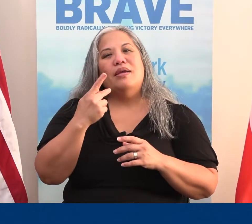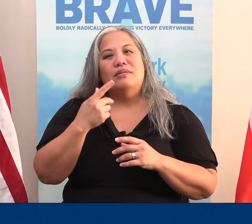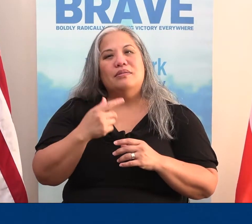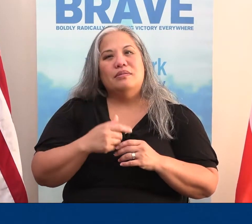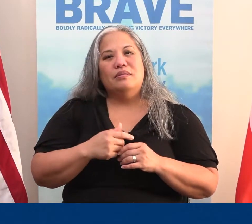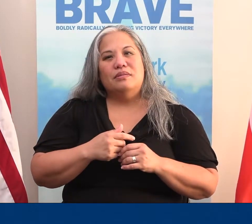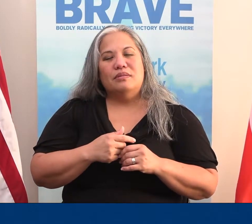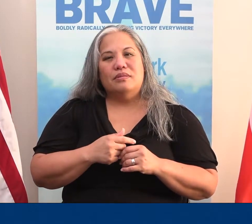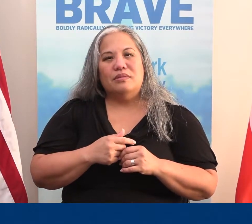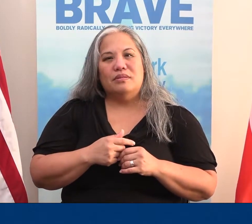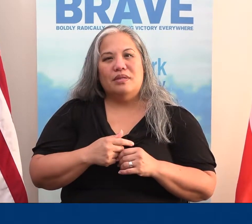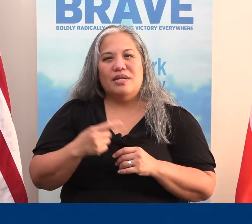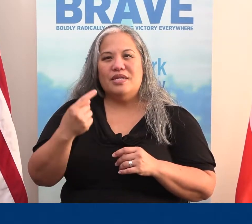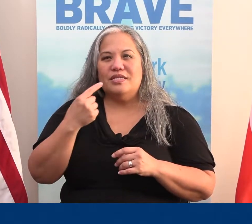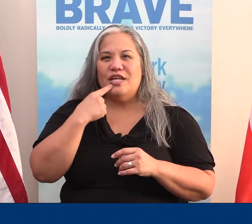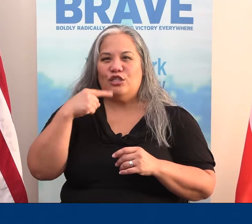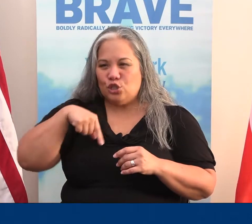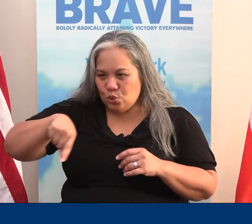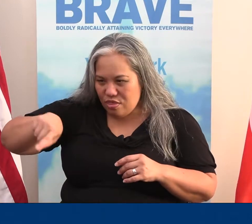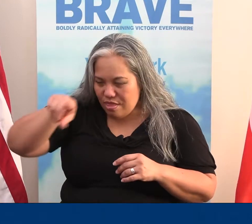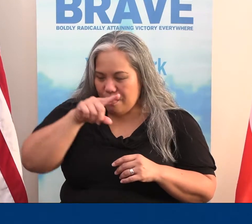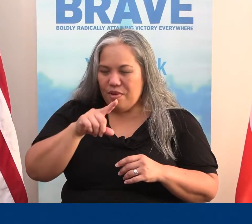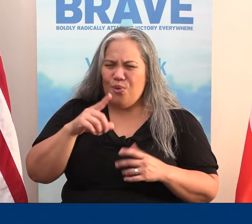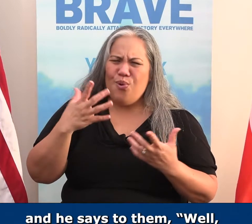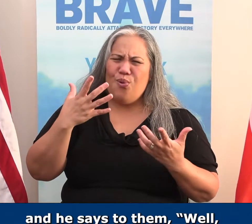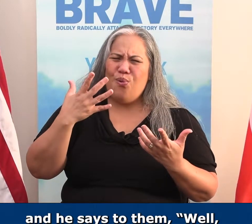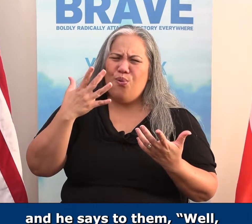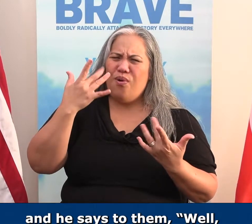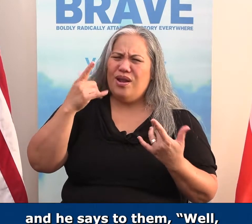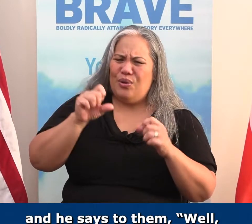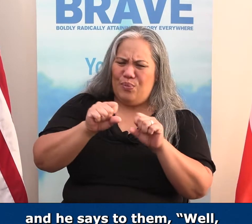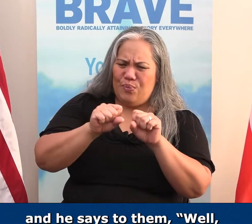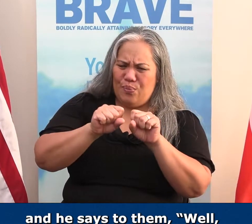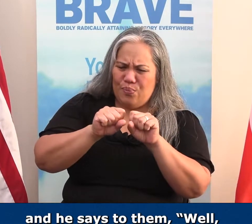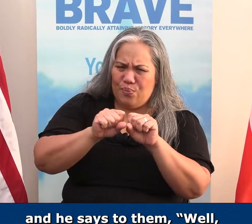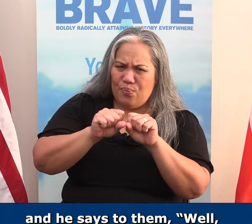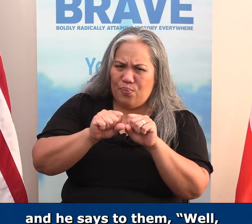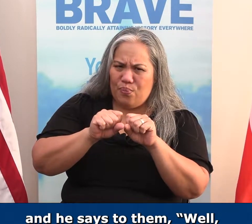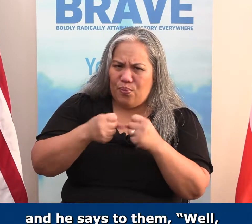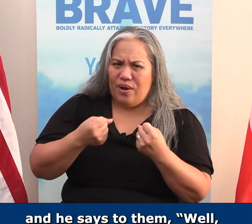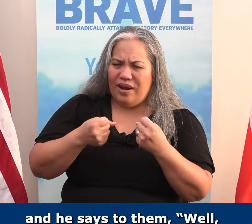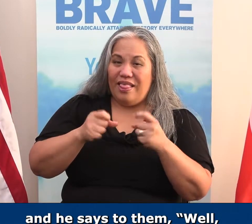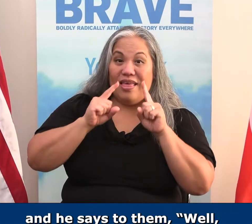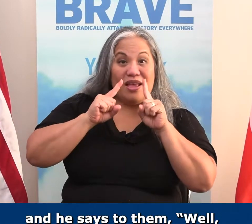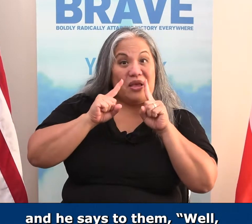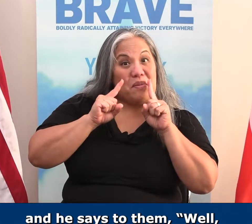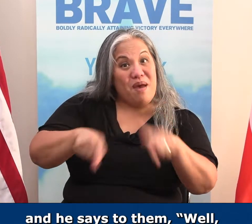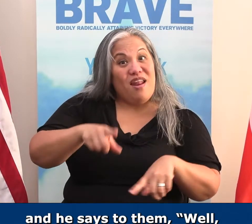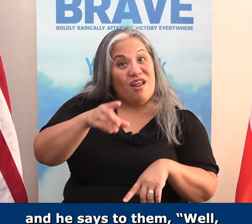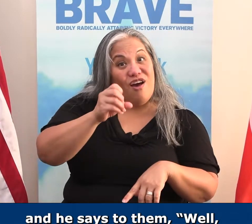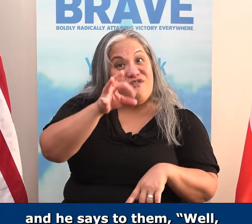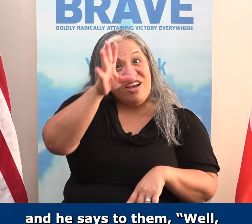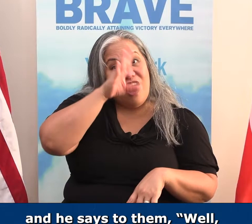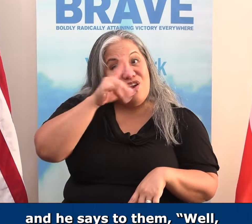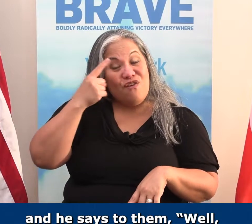But, Jesus comes back, and he says to them, well, why do you break the command of God